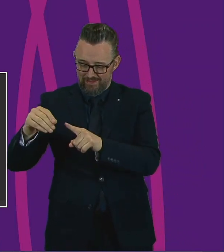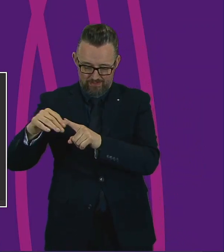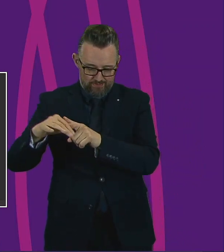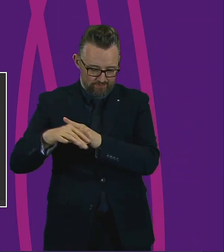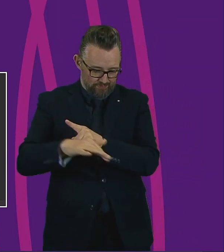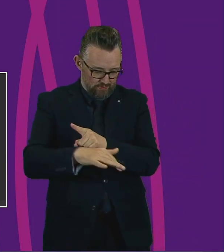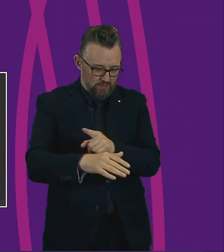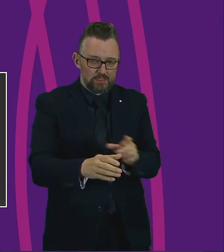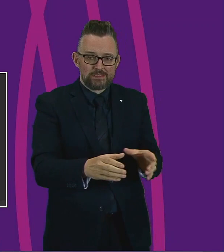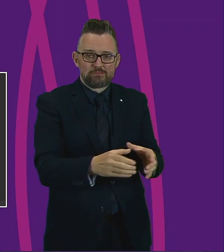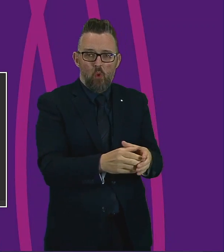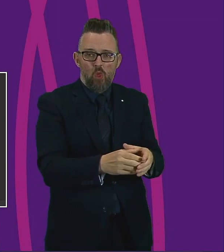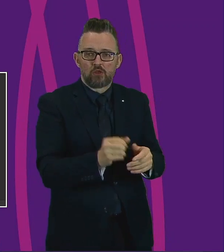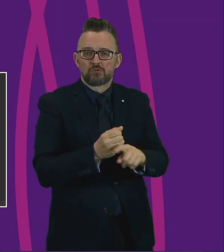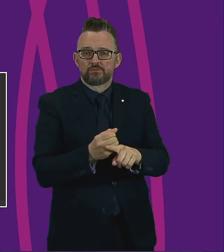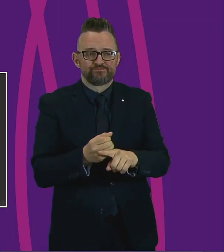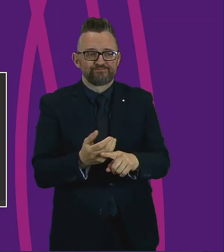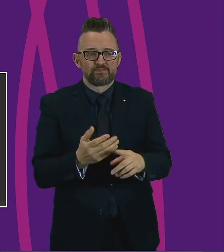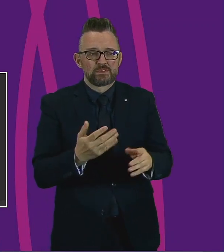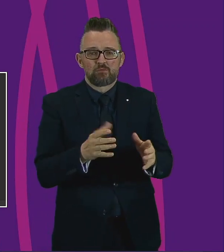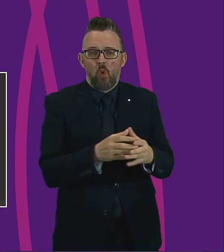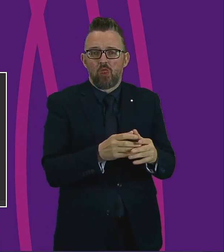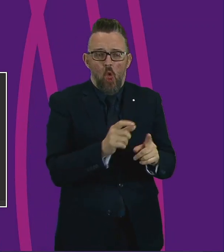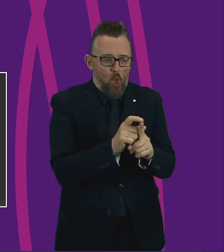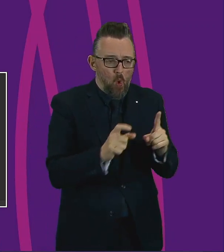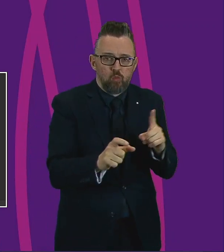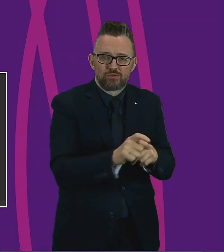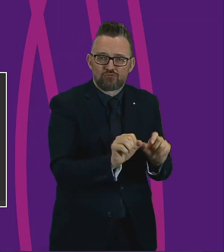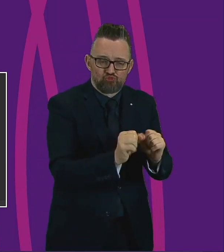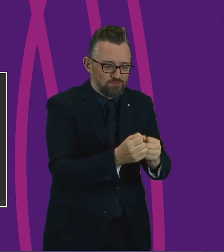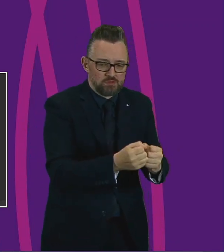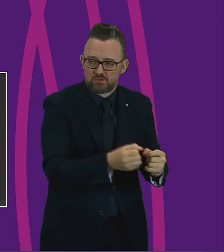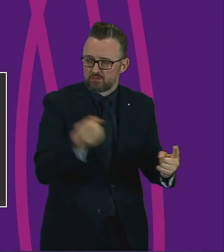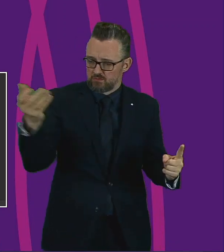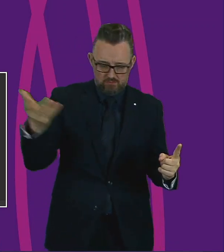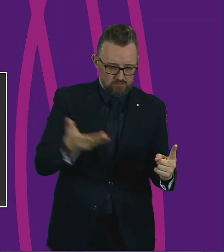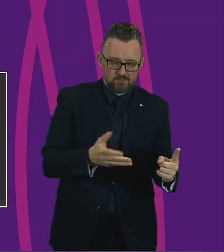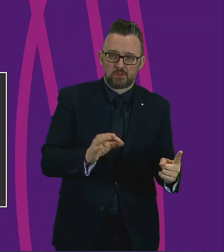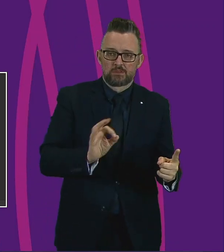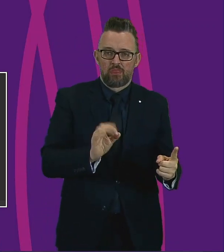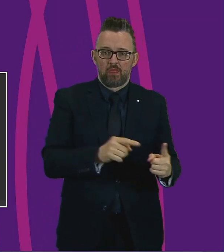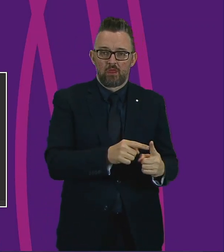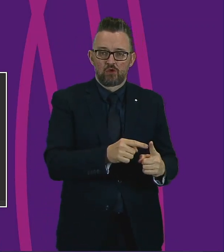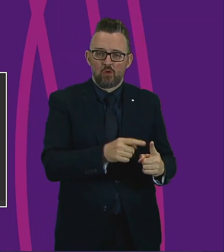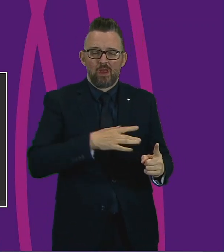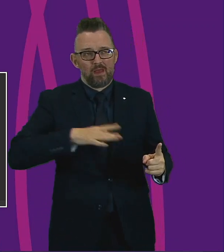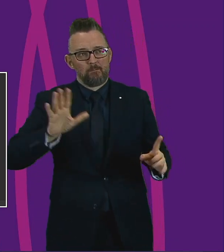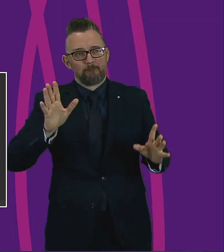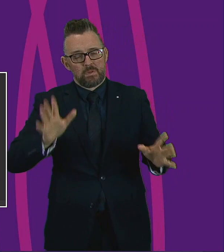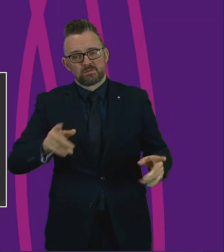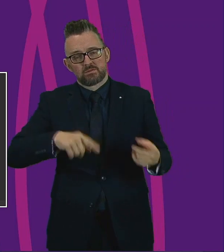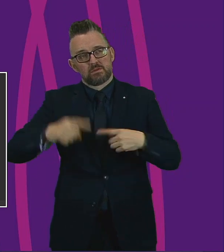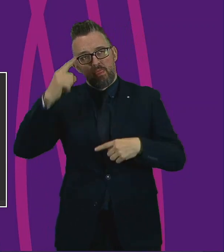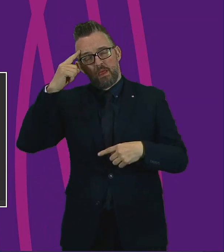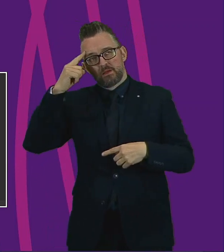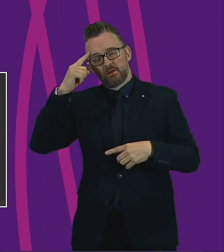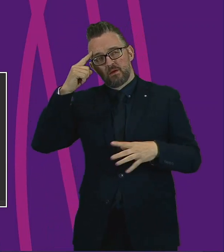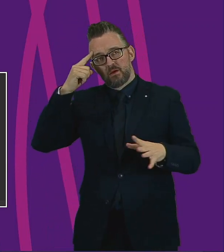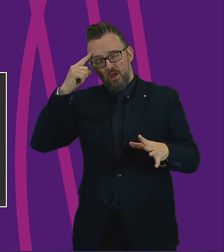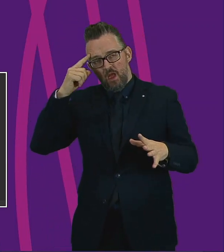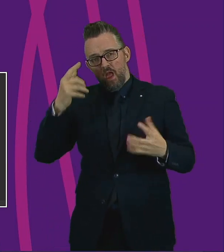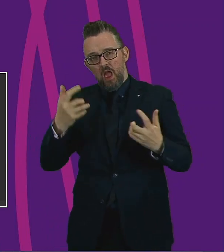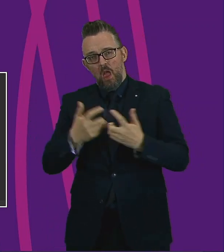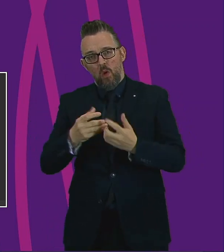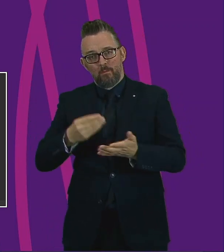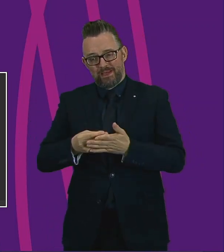to the grassroots. I think this is an opportunity for us all to pause and look at how we